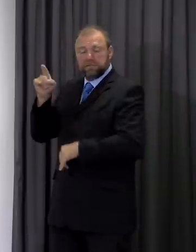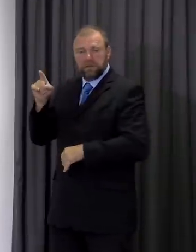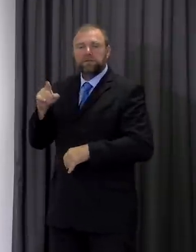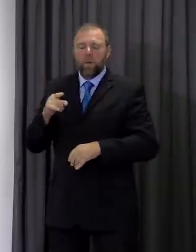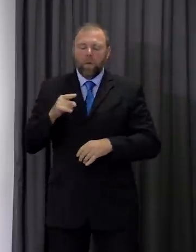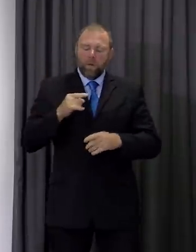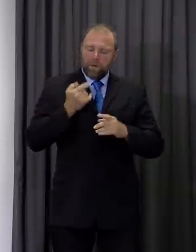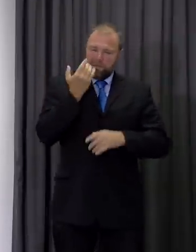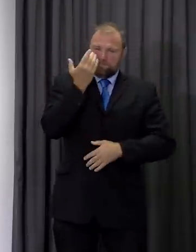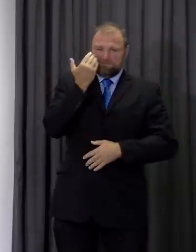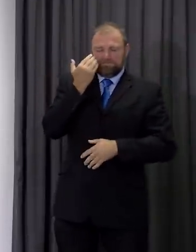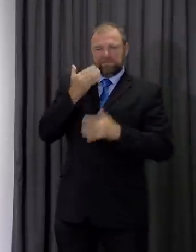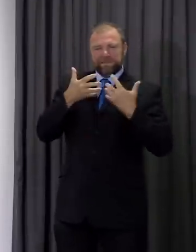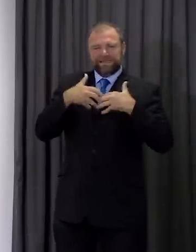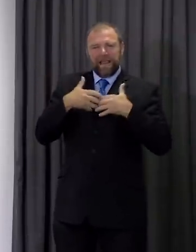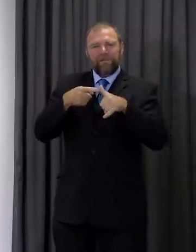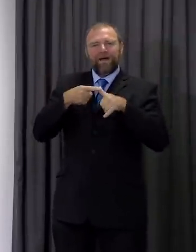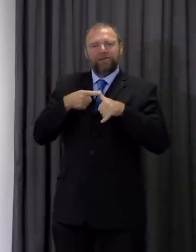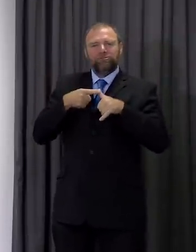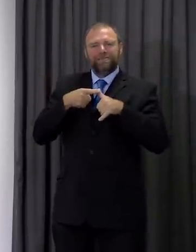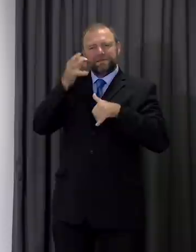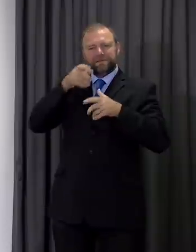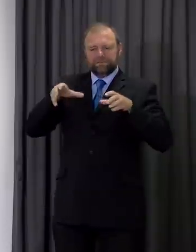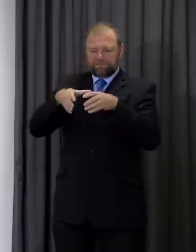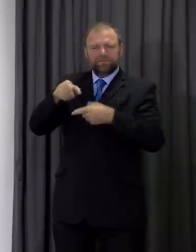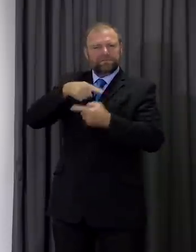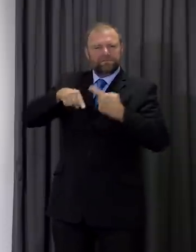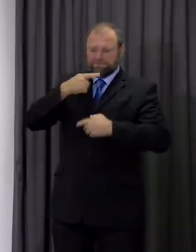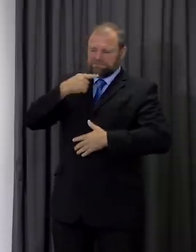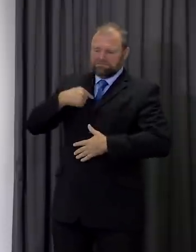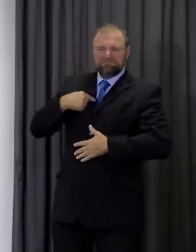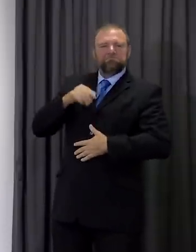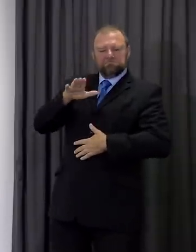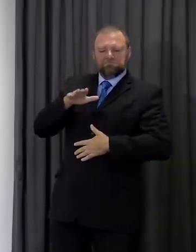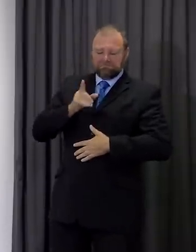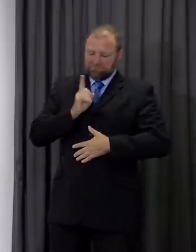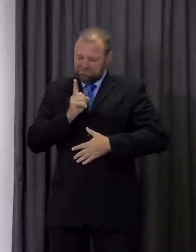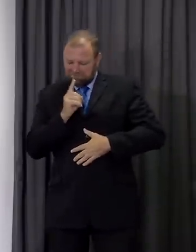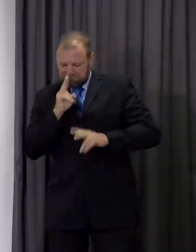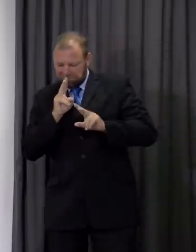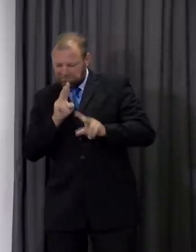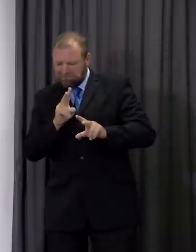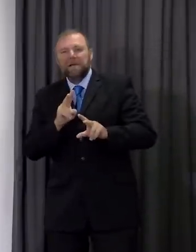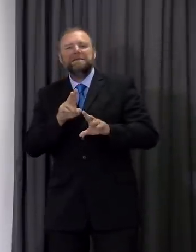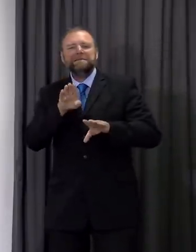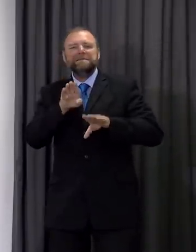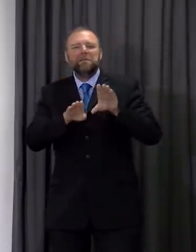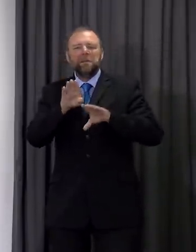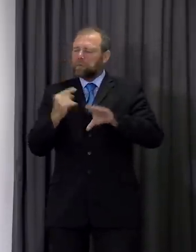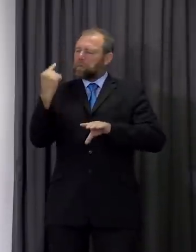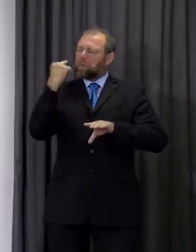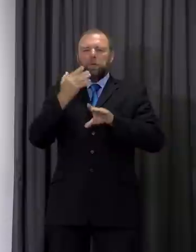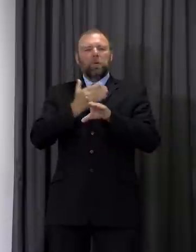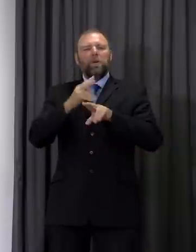Advisory Cell will be published this week. It says the pattern of increasing cases is similar to the situation we faced in